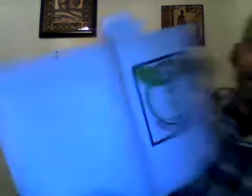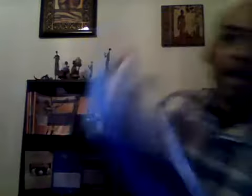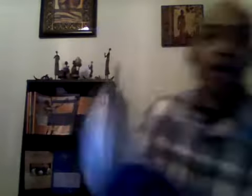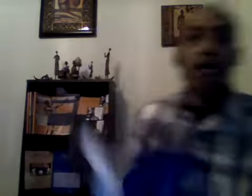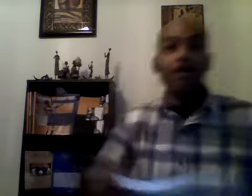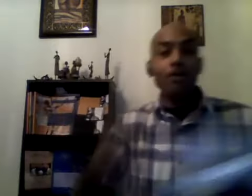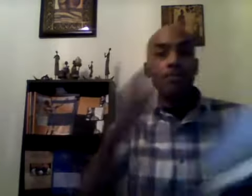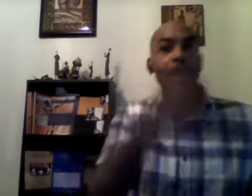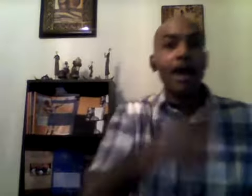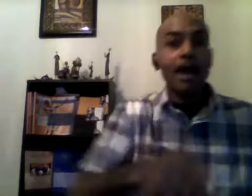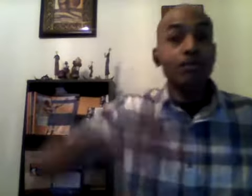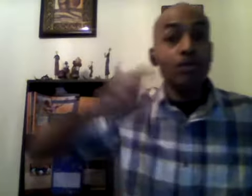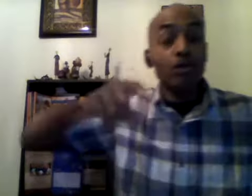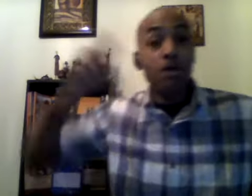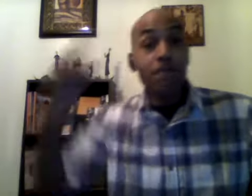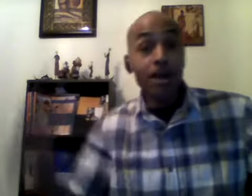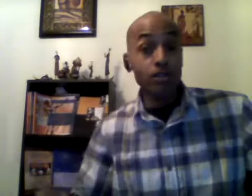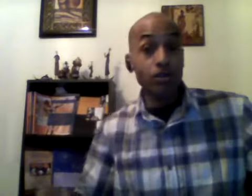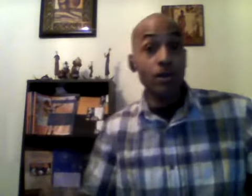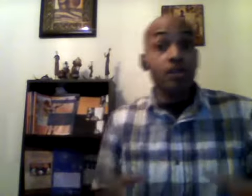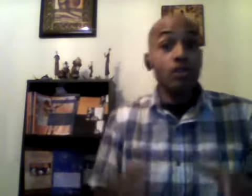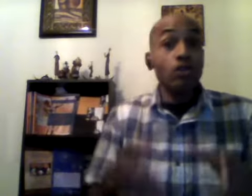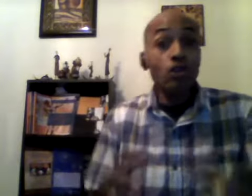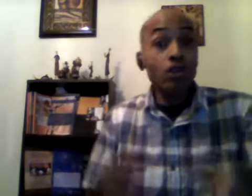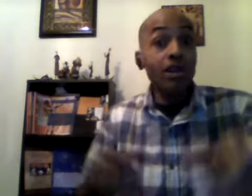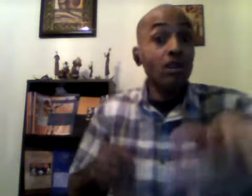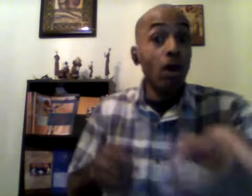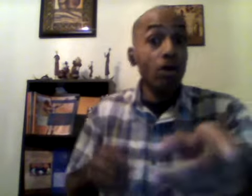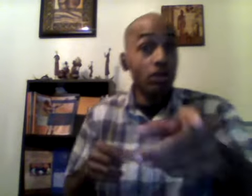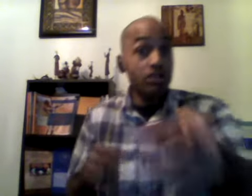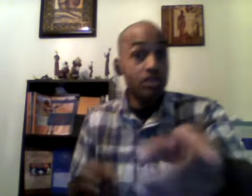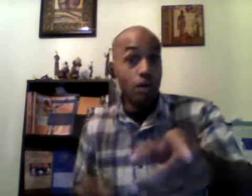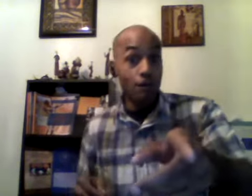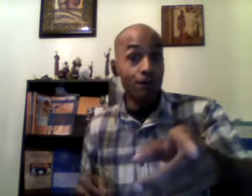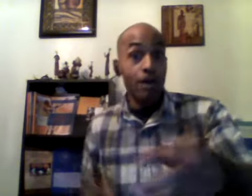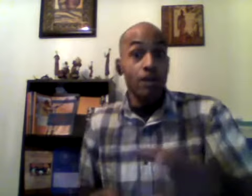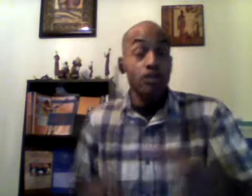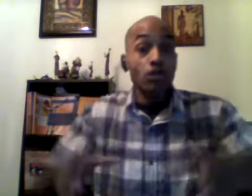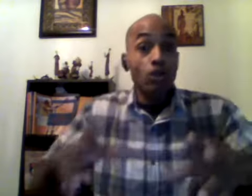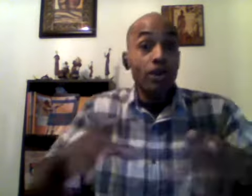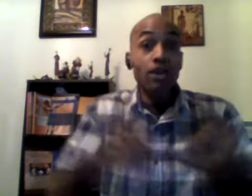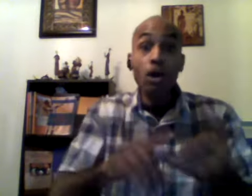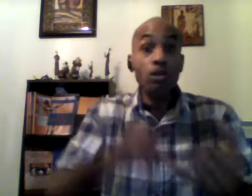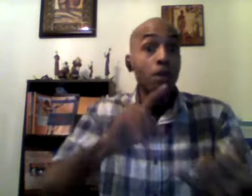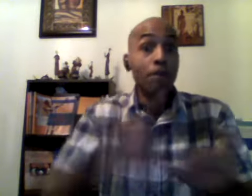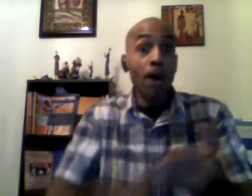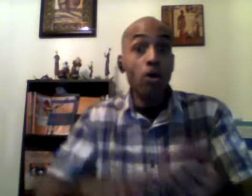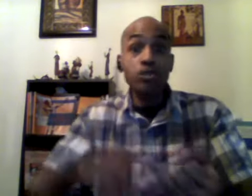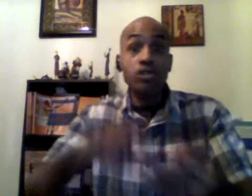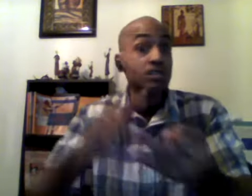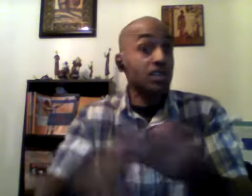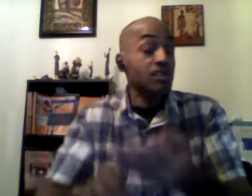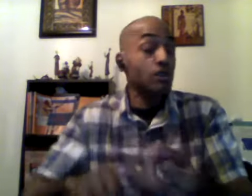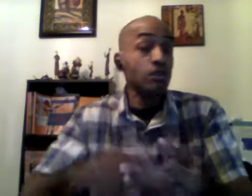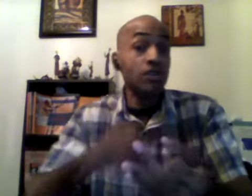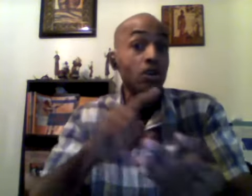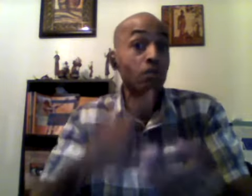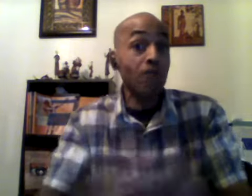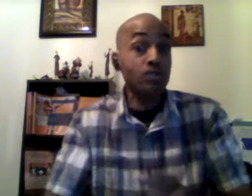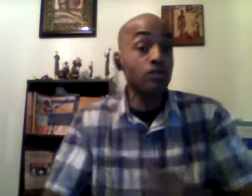down from the atom to the muscle so you can know yourself so you can know your bones your tissues and your muscles